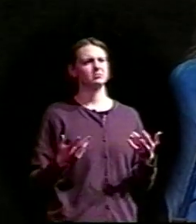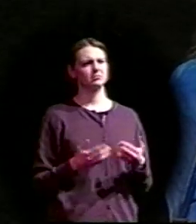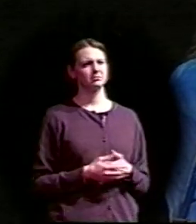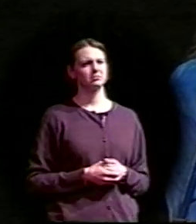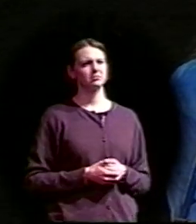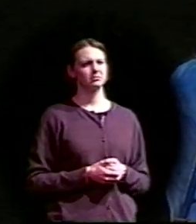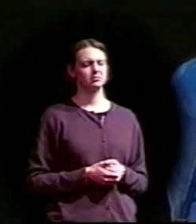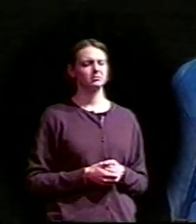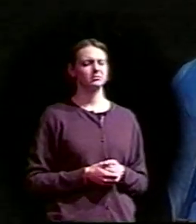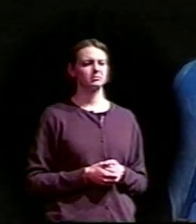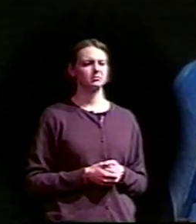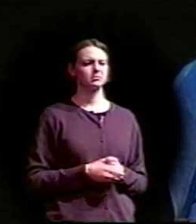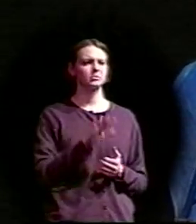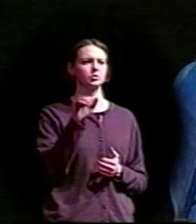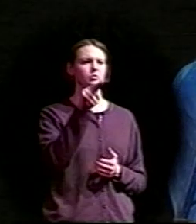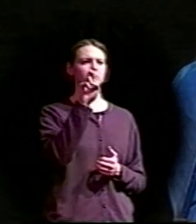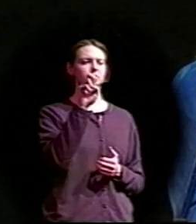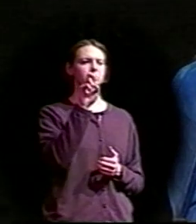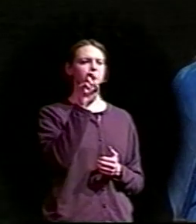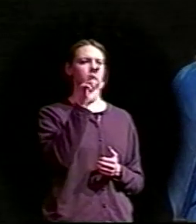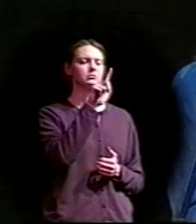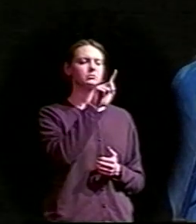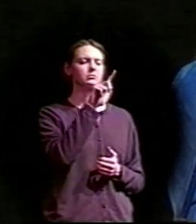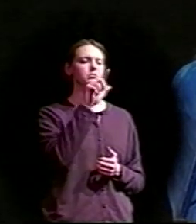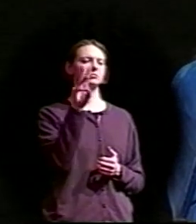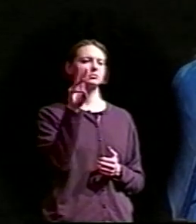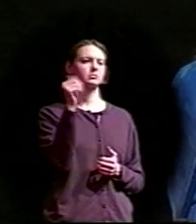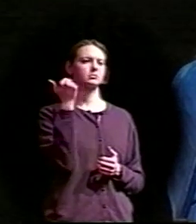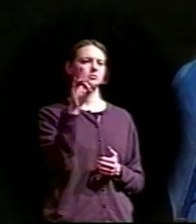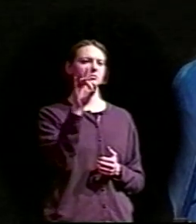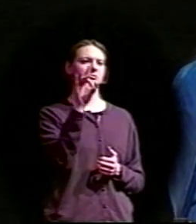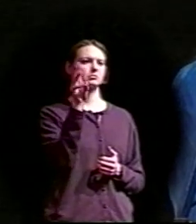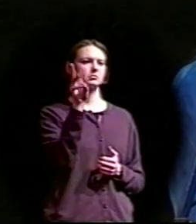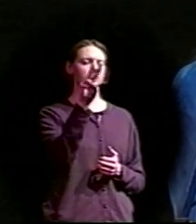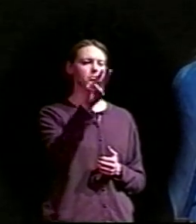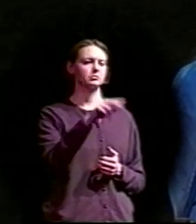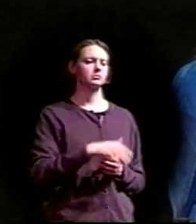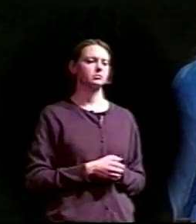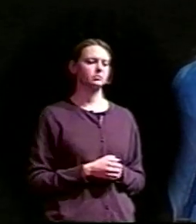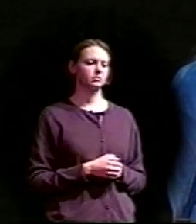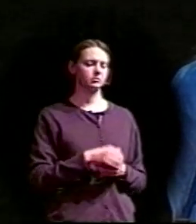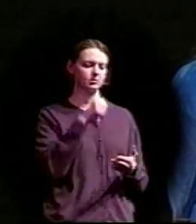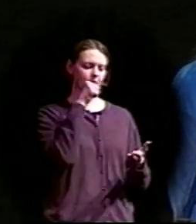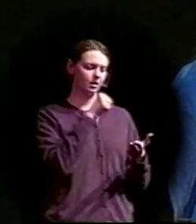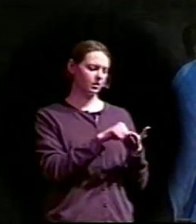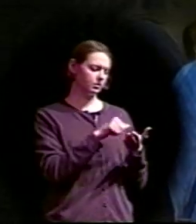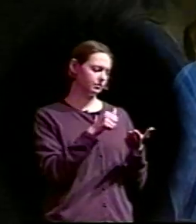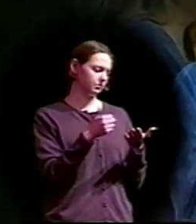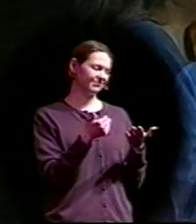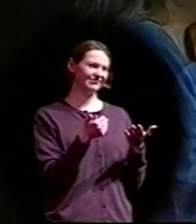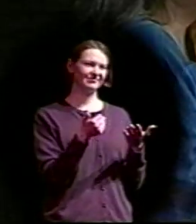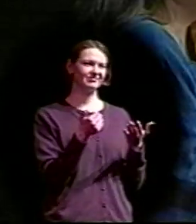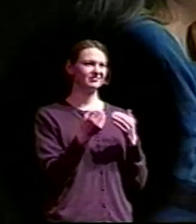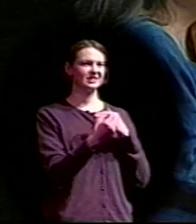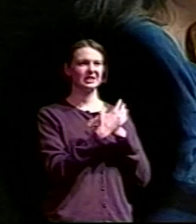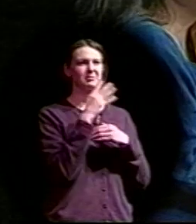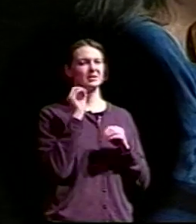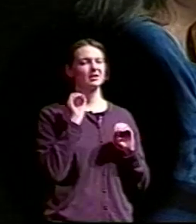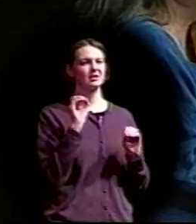June 26, 1862. No mail again today. Mississippi River blockaded by the damned